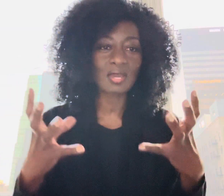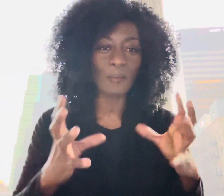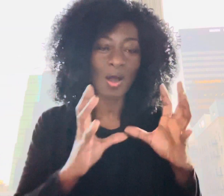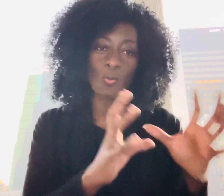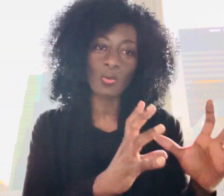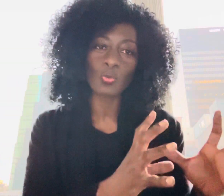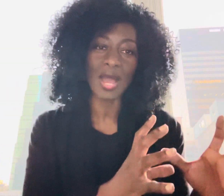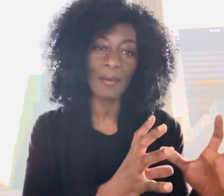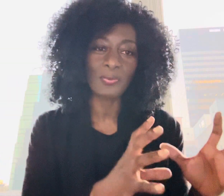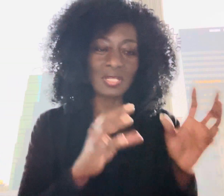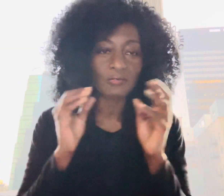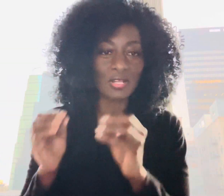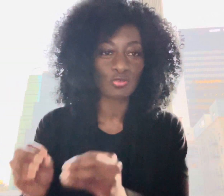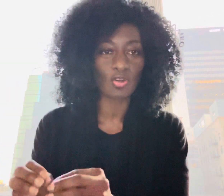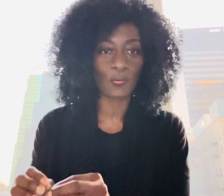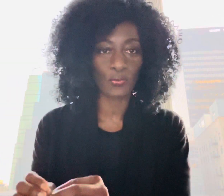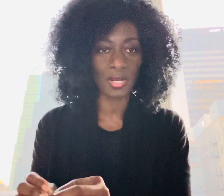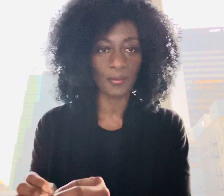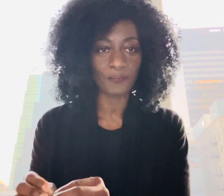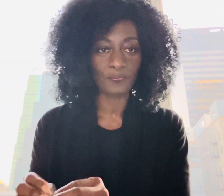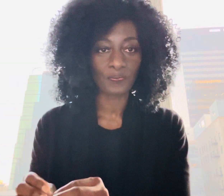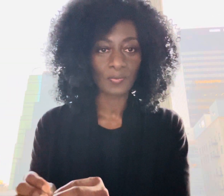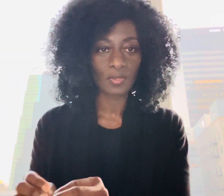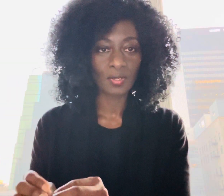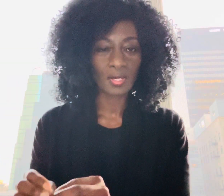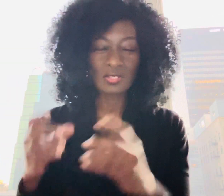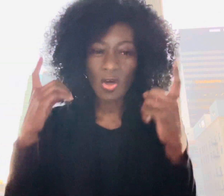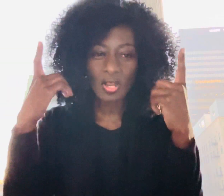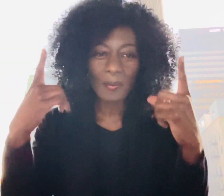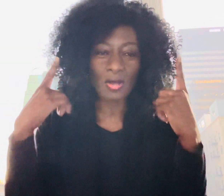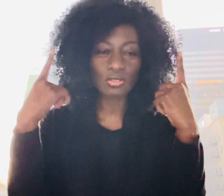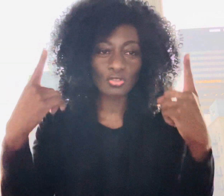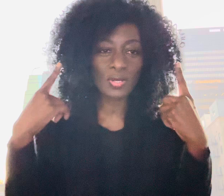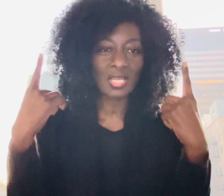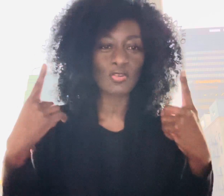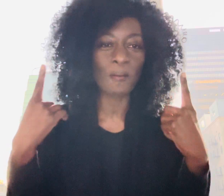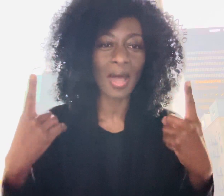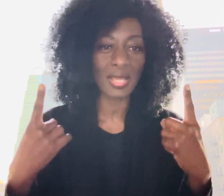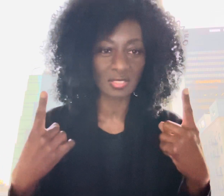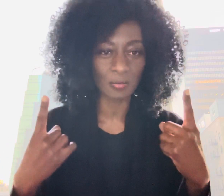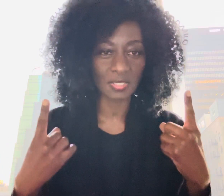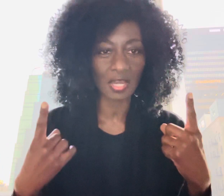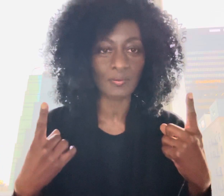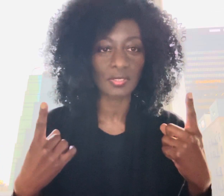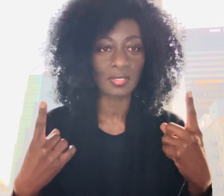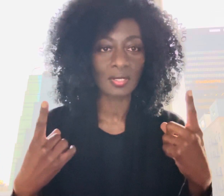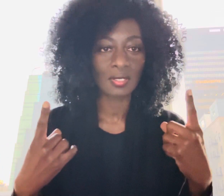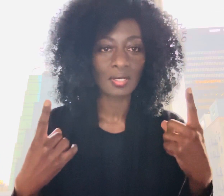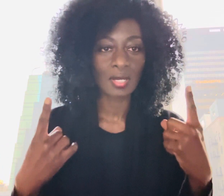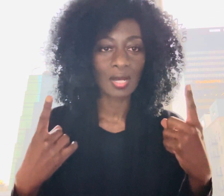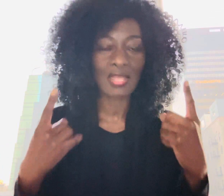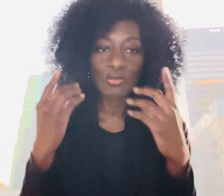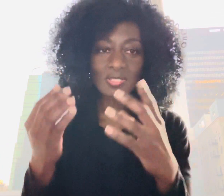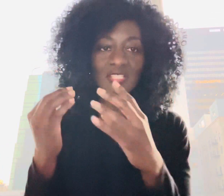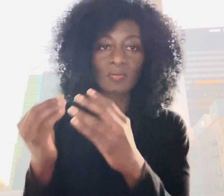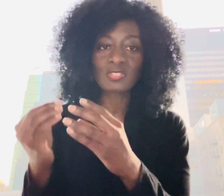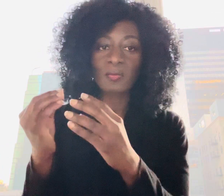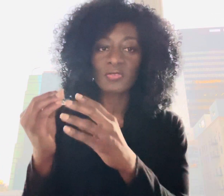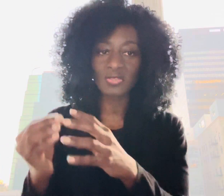about what will happen if i do not pray it's all about tricking your mind sometimes and those are some some of the